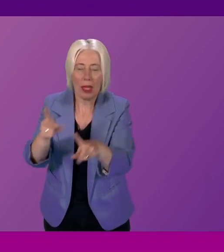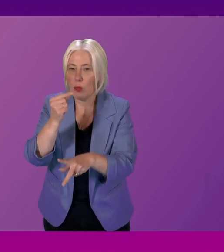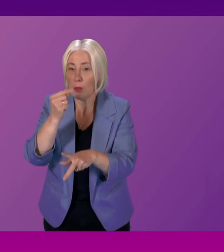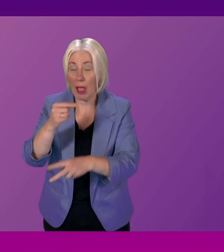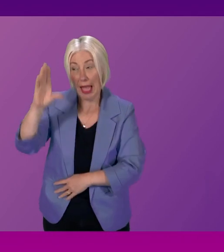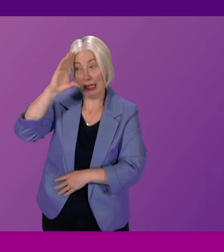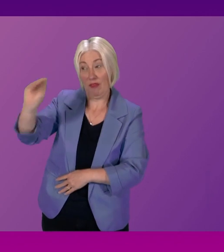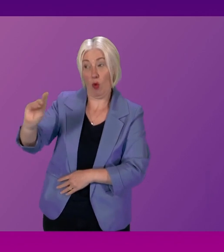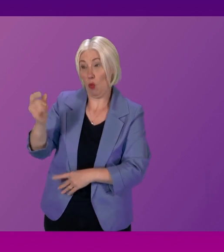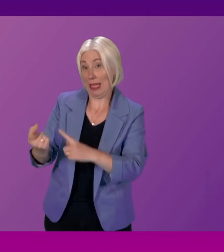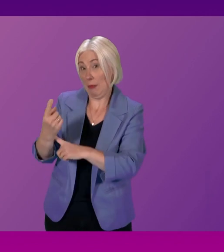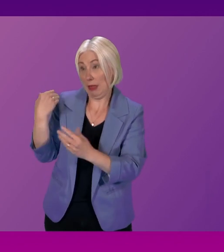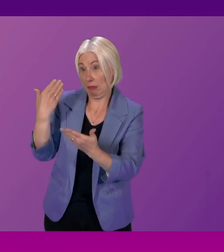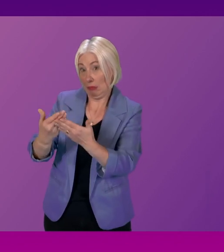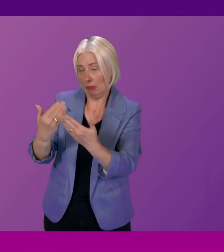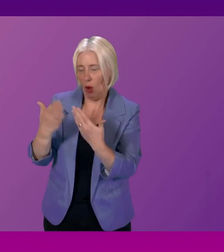going. Maggie Chapman.